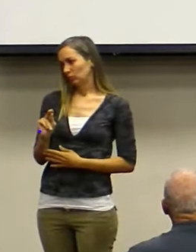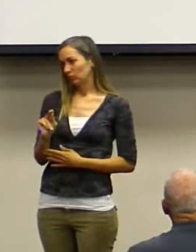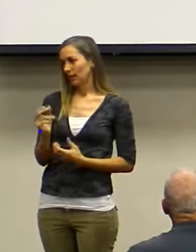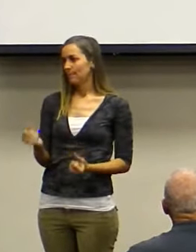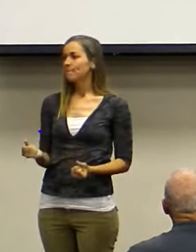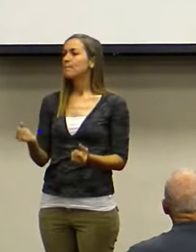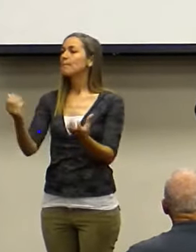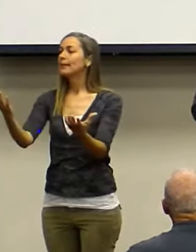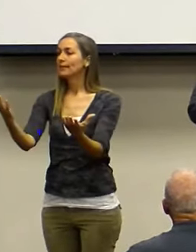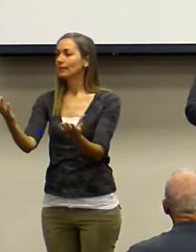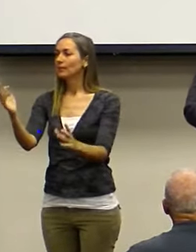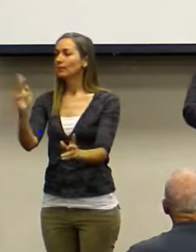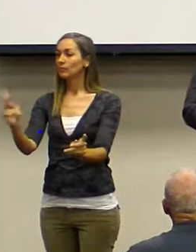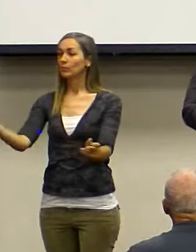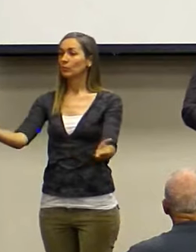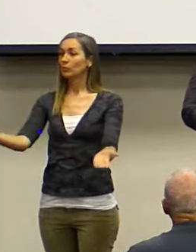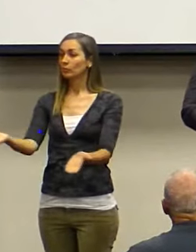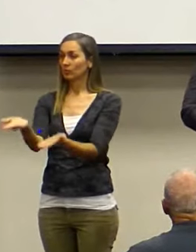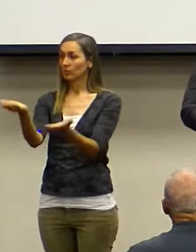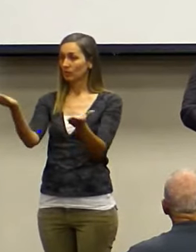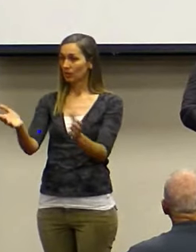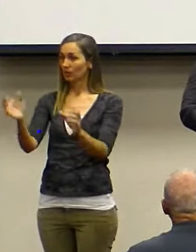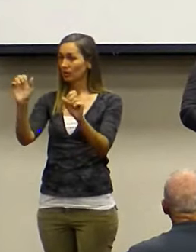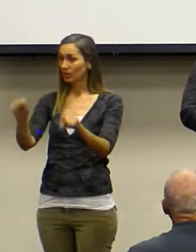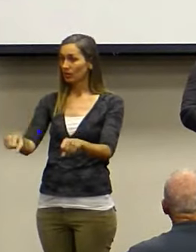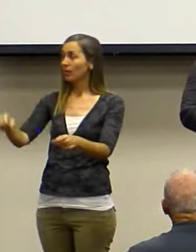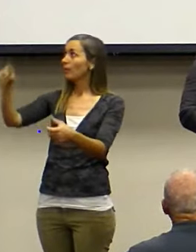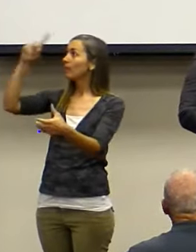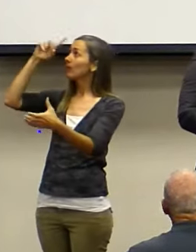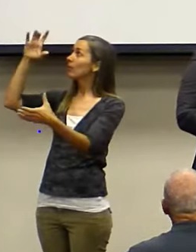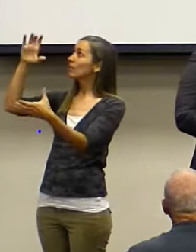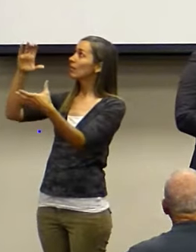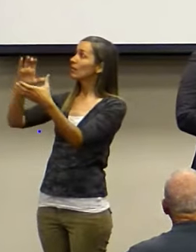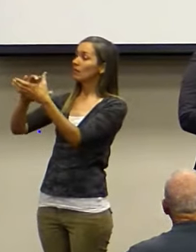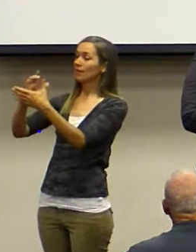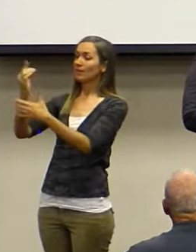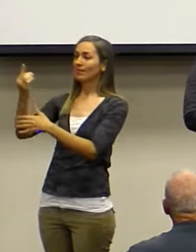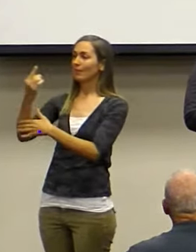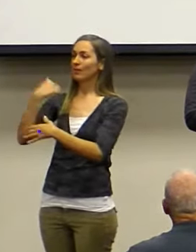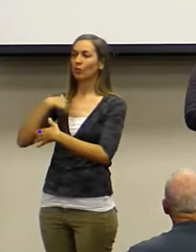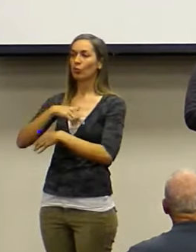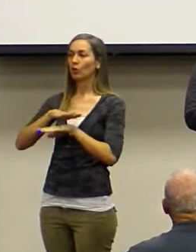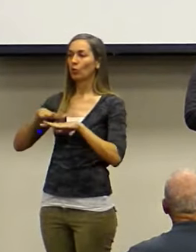can believe in something we don't trust?